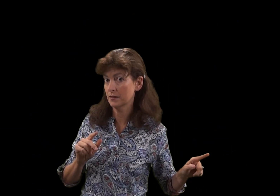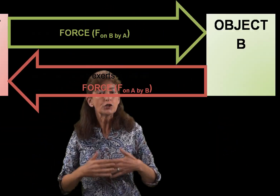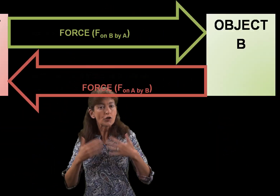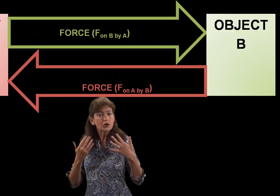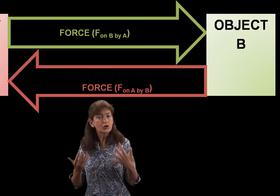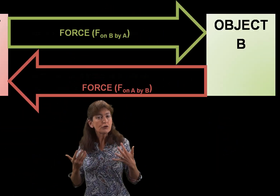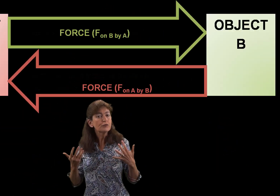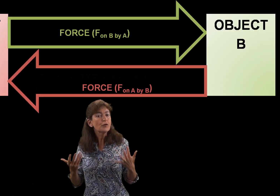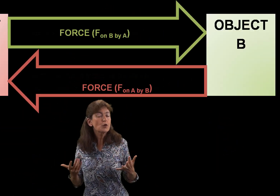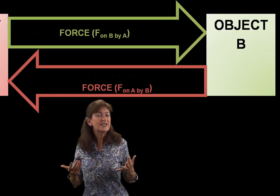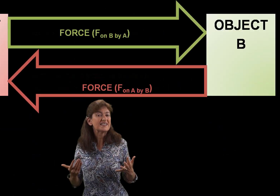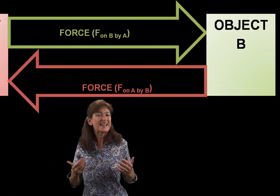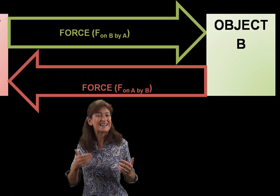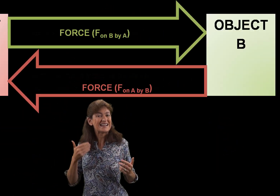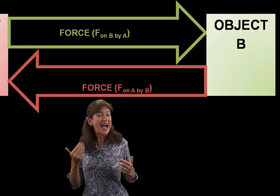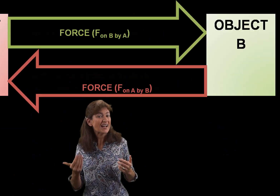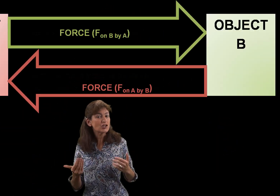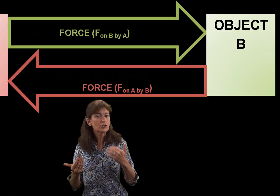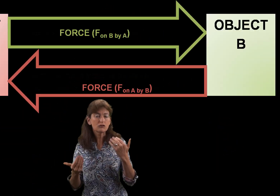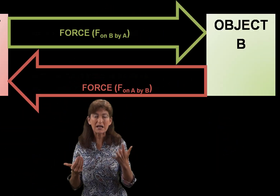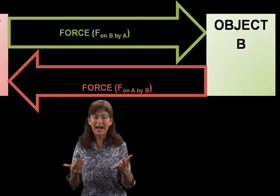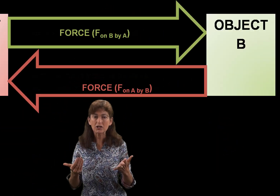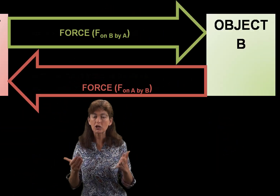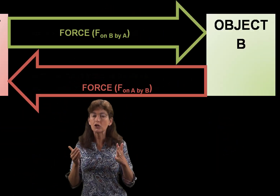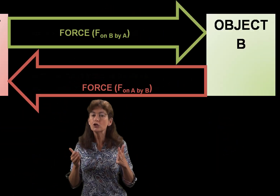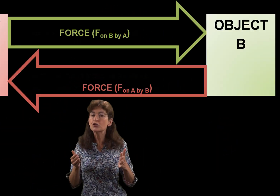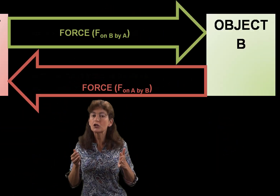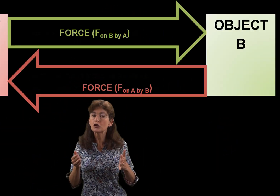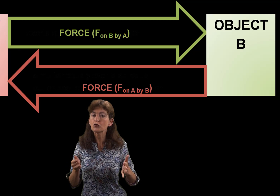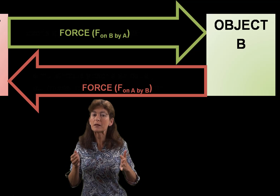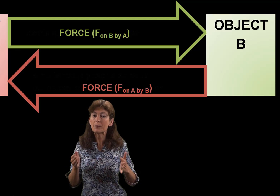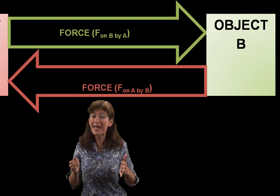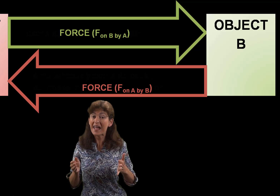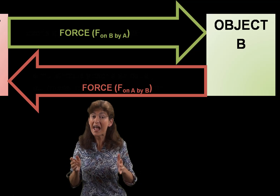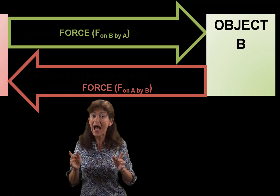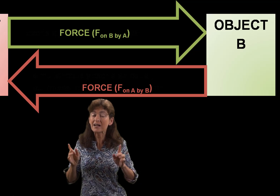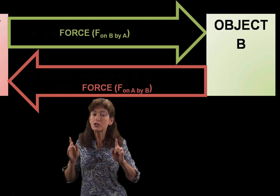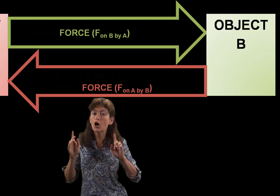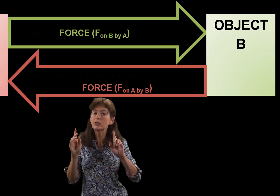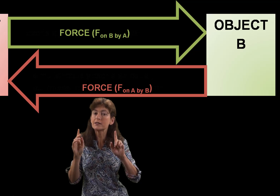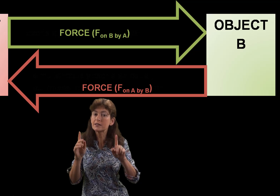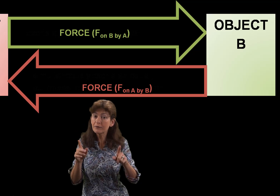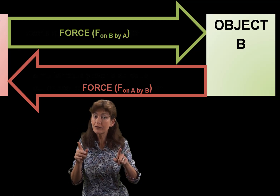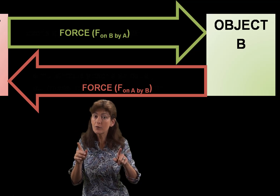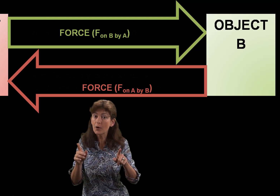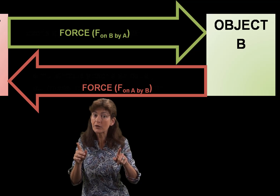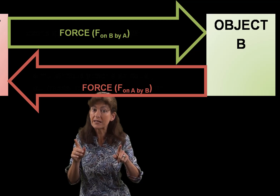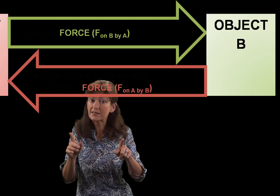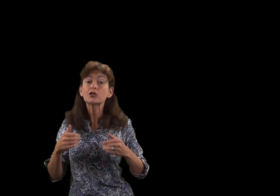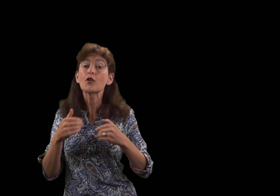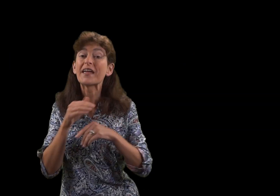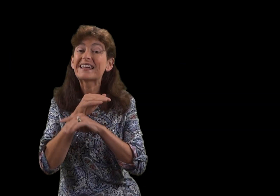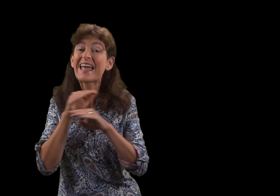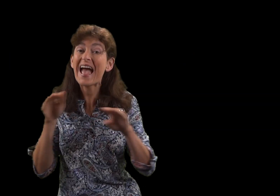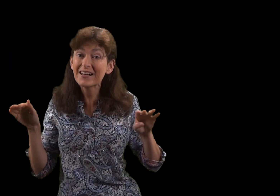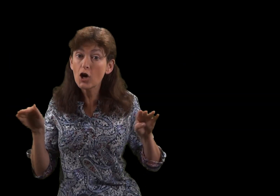So the two forces in an action-reaction Newton-3 pair act on different bodies so they cannot